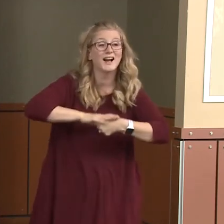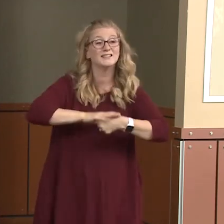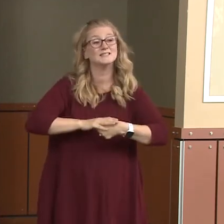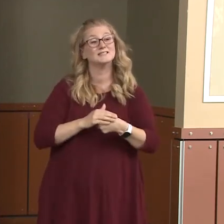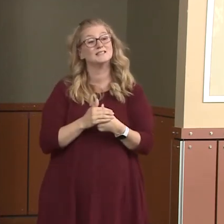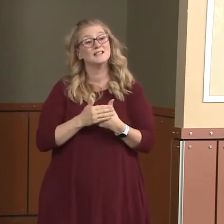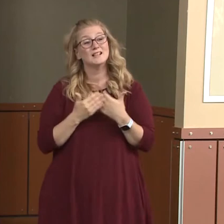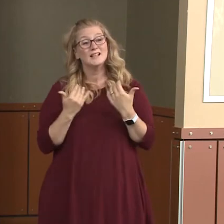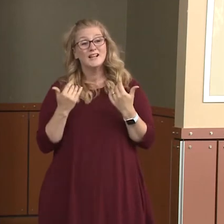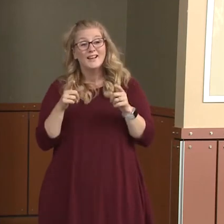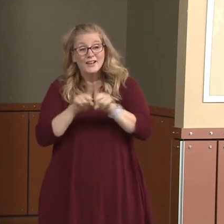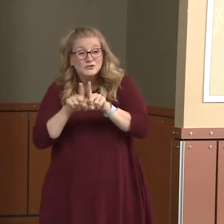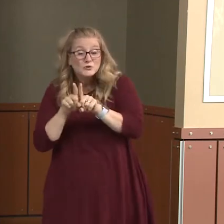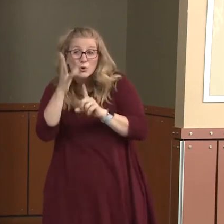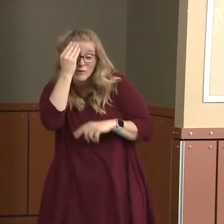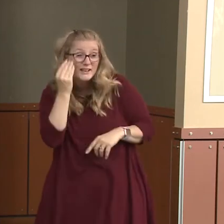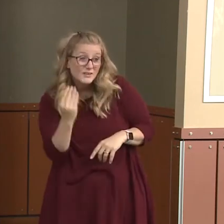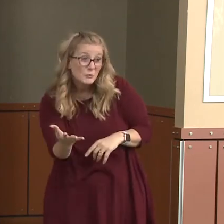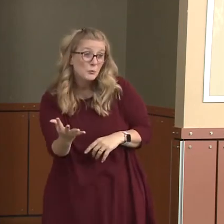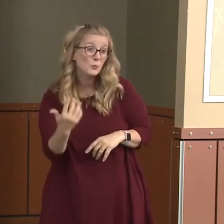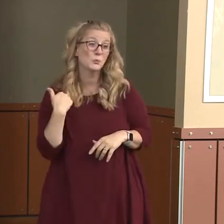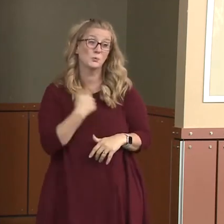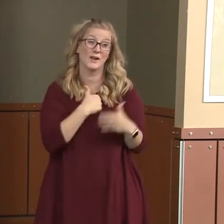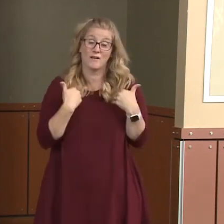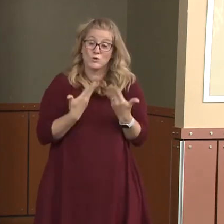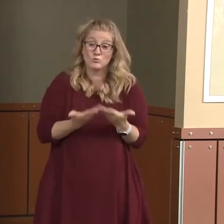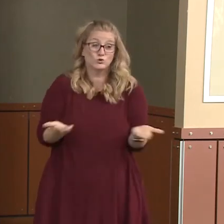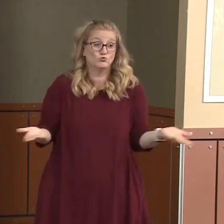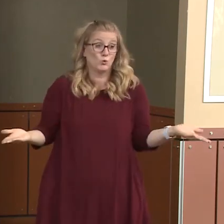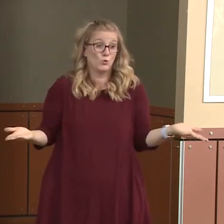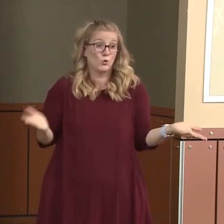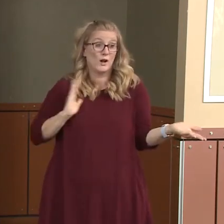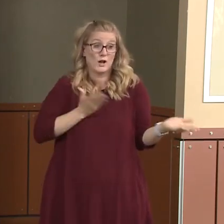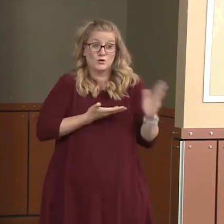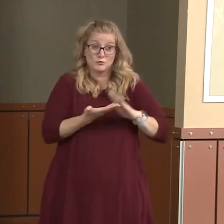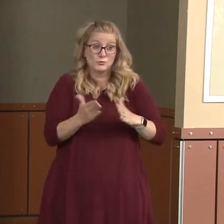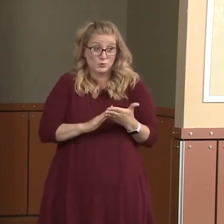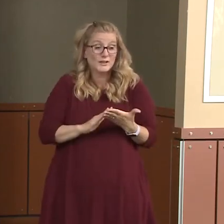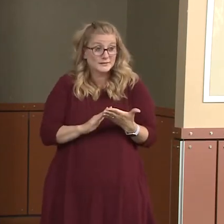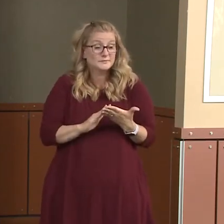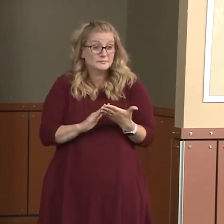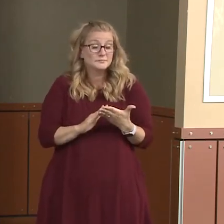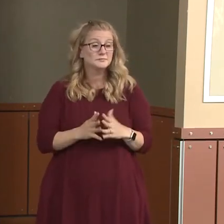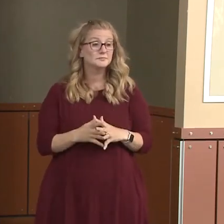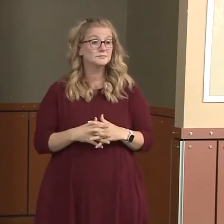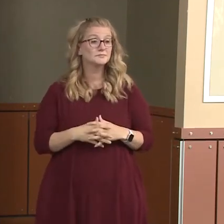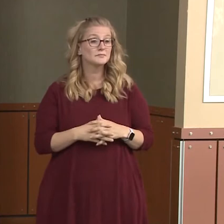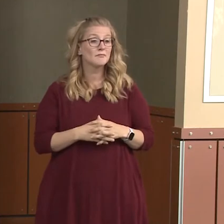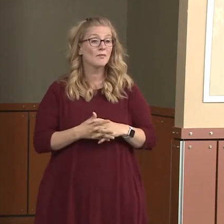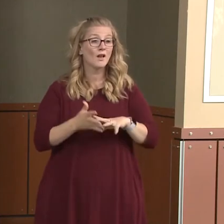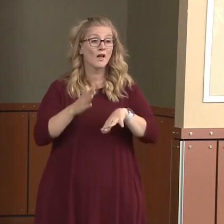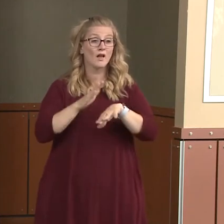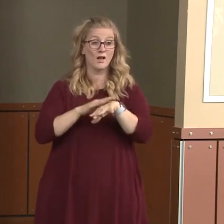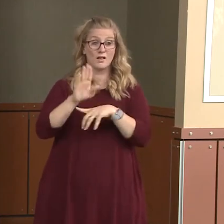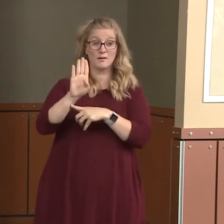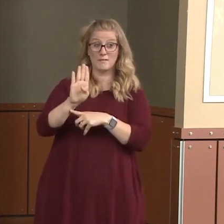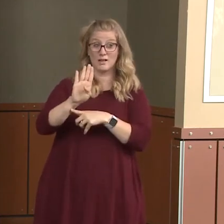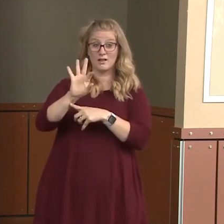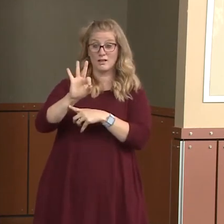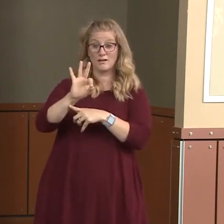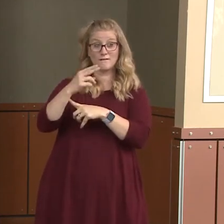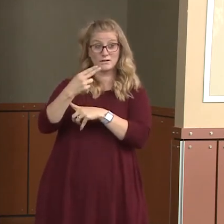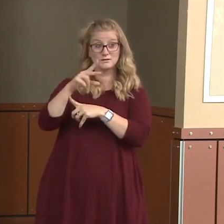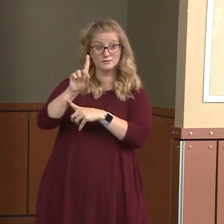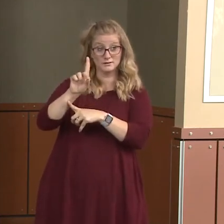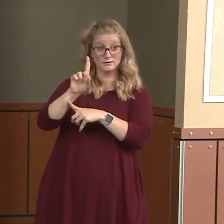resources available in our community. You can go on the Benton and Franklin Health District website and